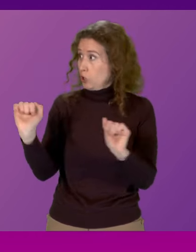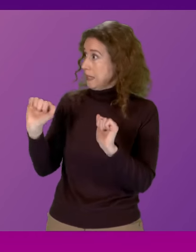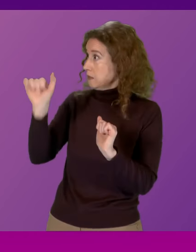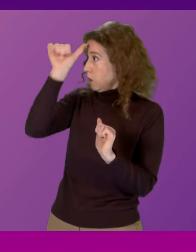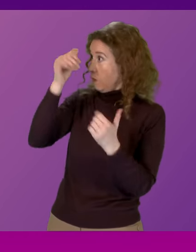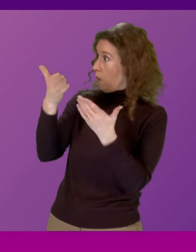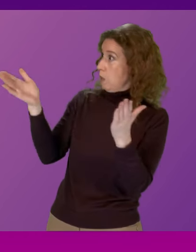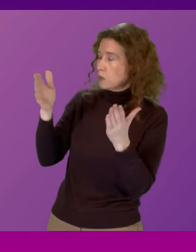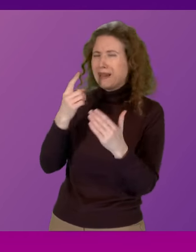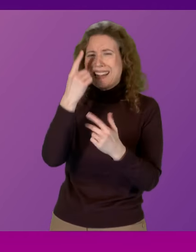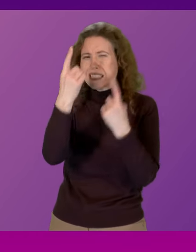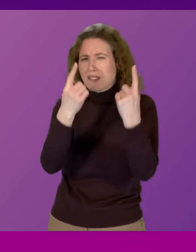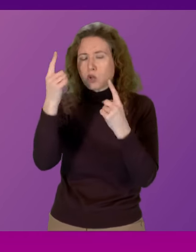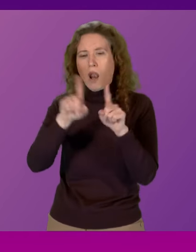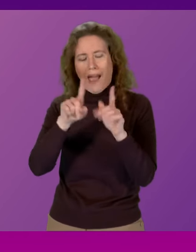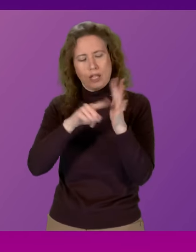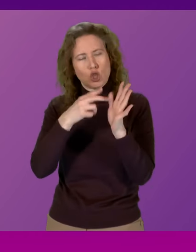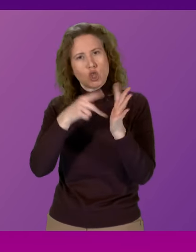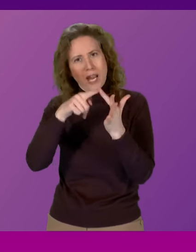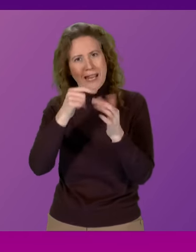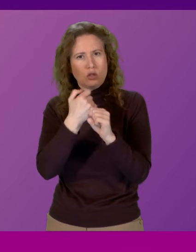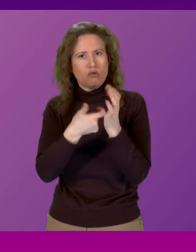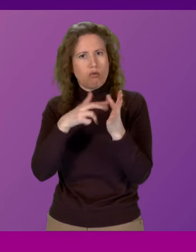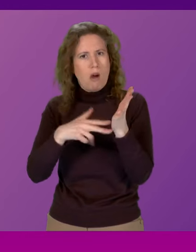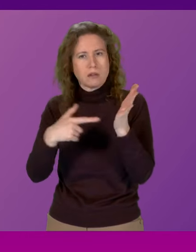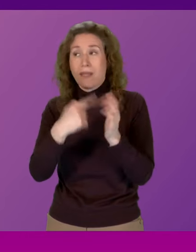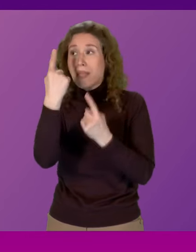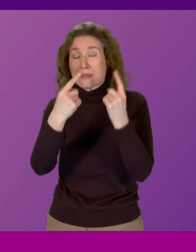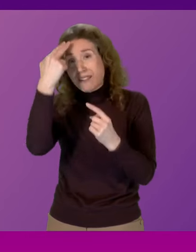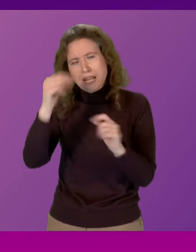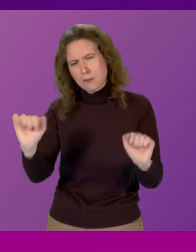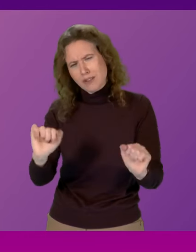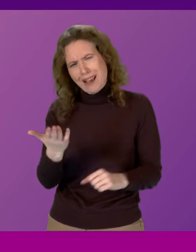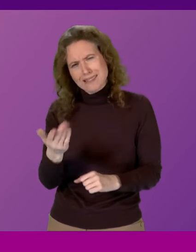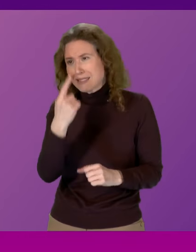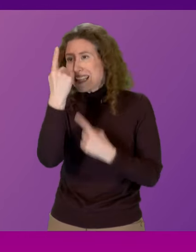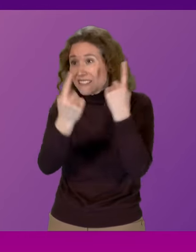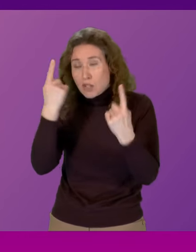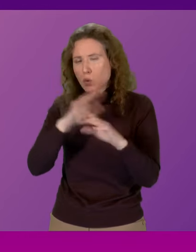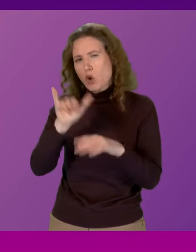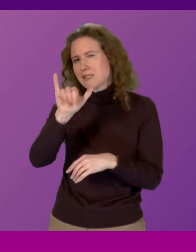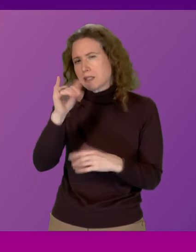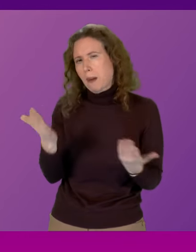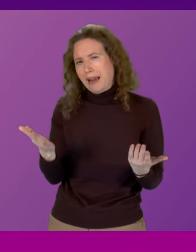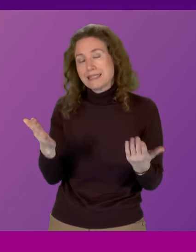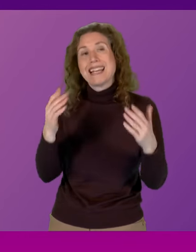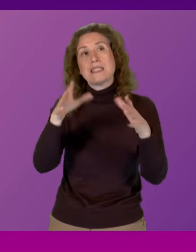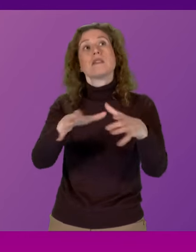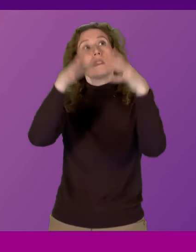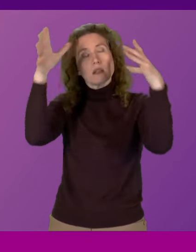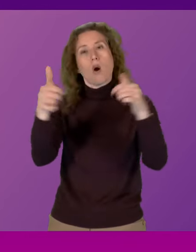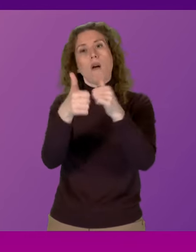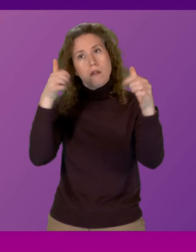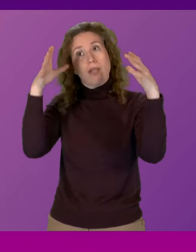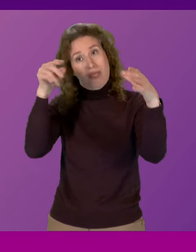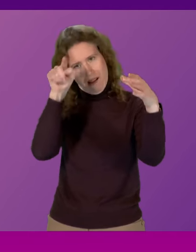individuals such as Jane Grant have not been themselves named as a suspect. It is, of course, NHS, Greater Glasgow